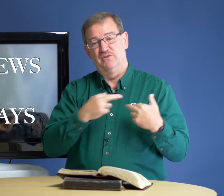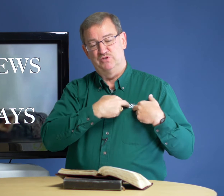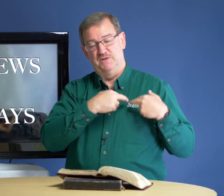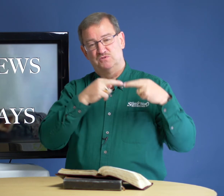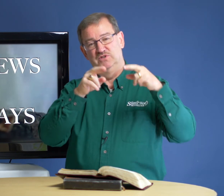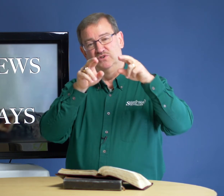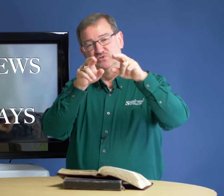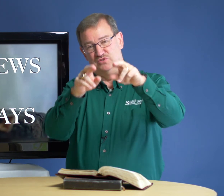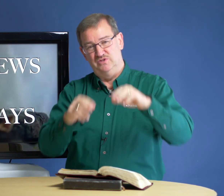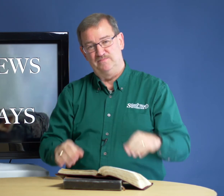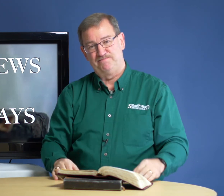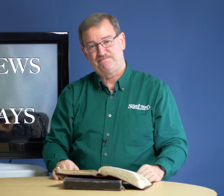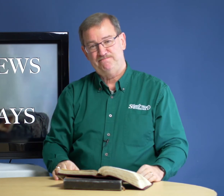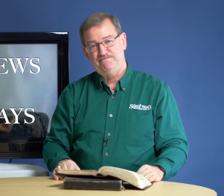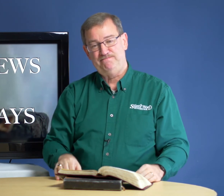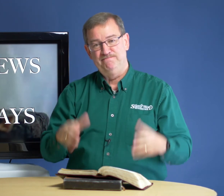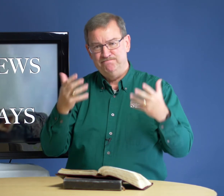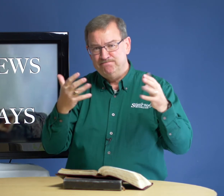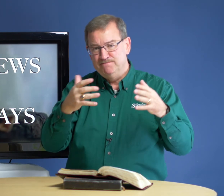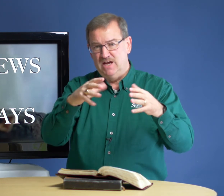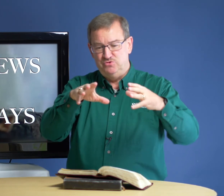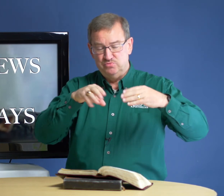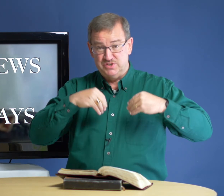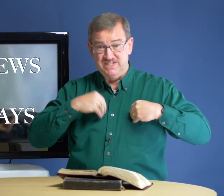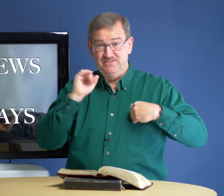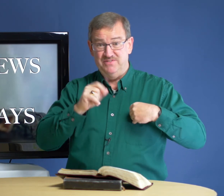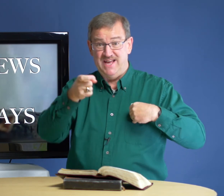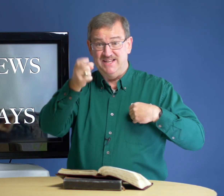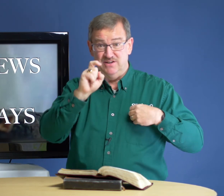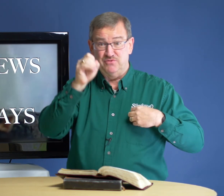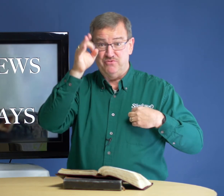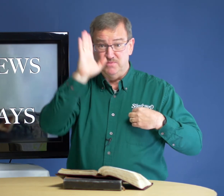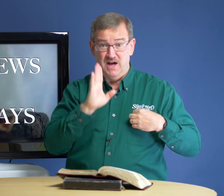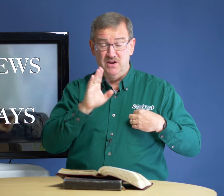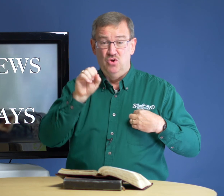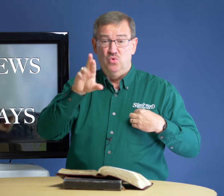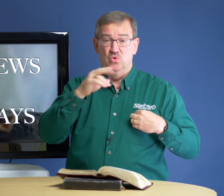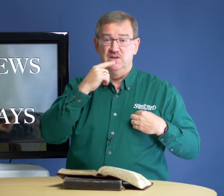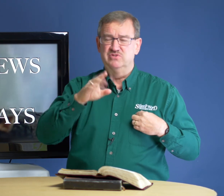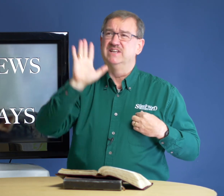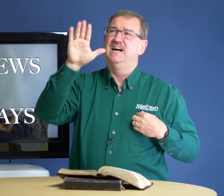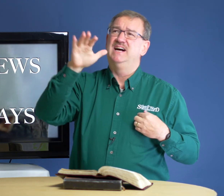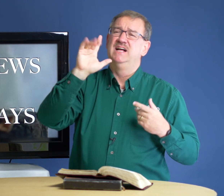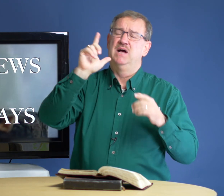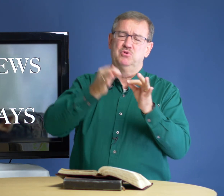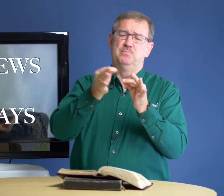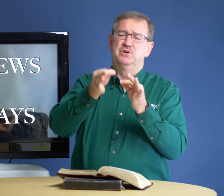responsibility goes to you. Have you received that gift from God? Or have you said, ah, I'm going to put it